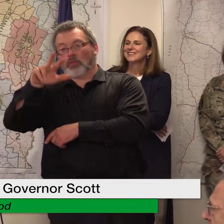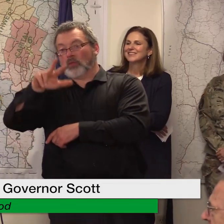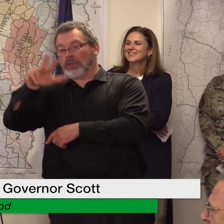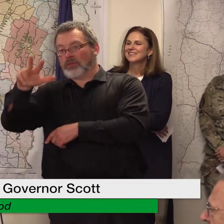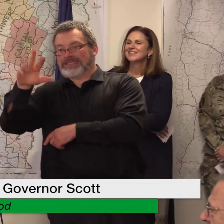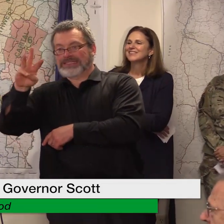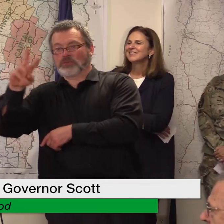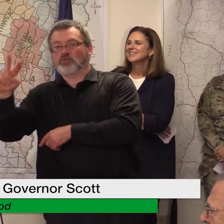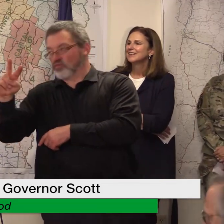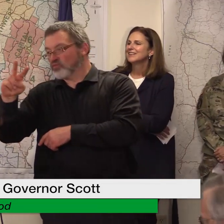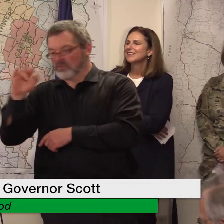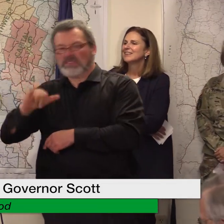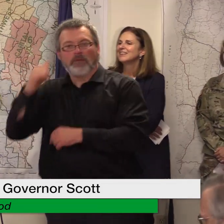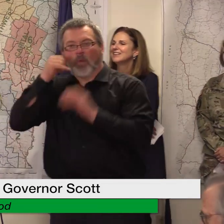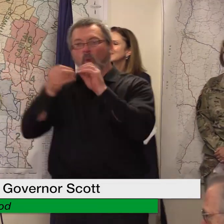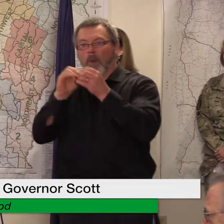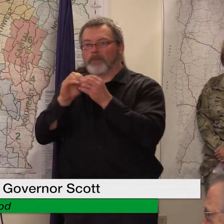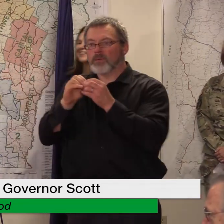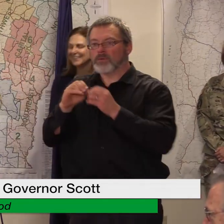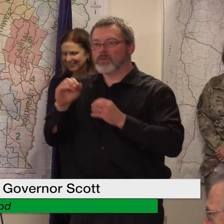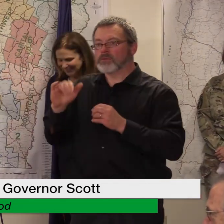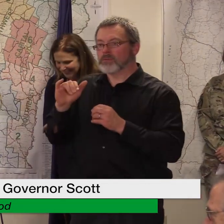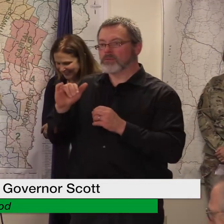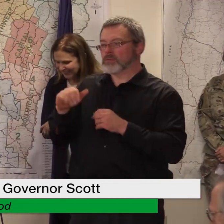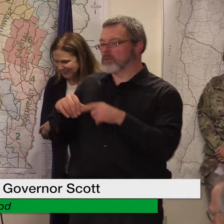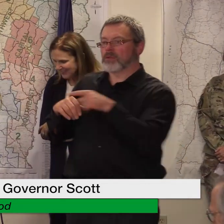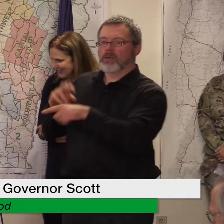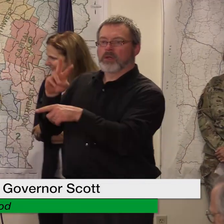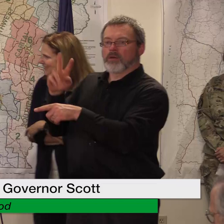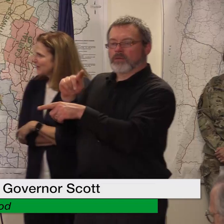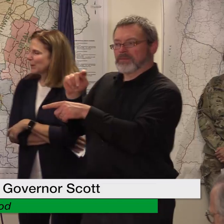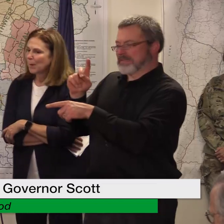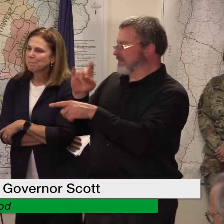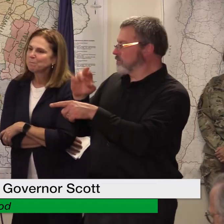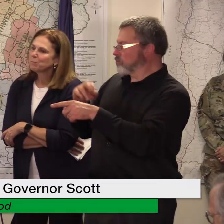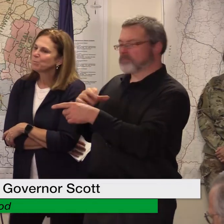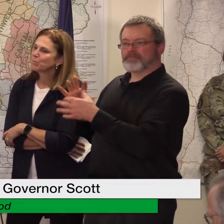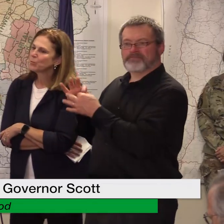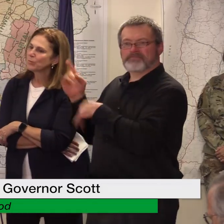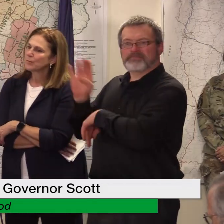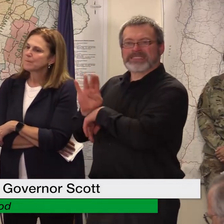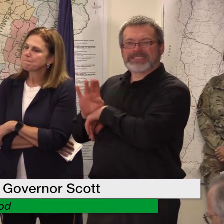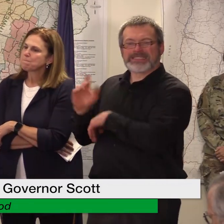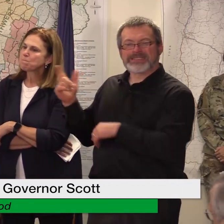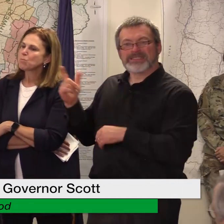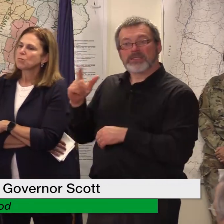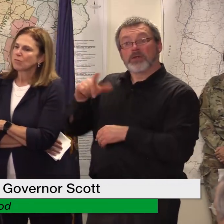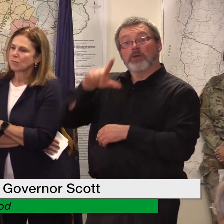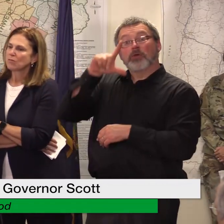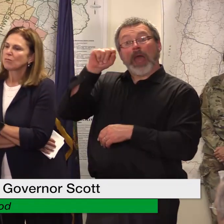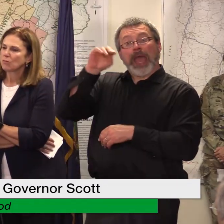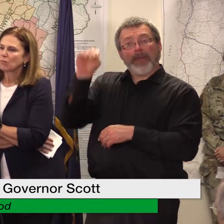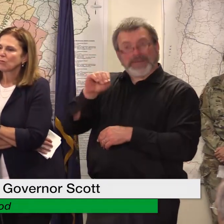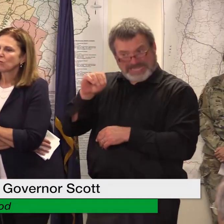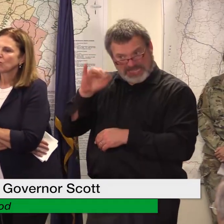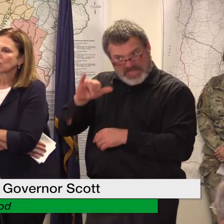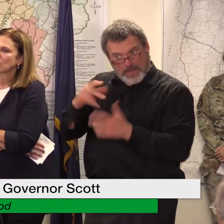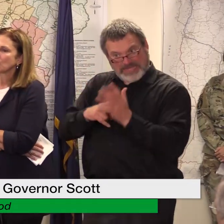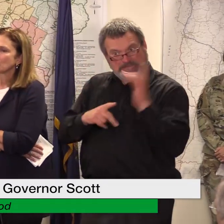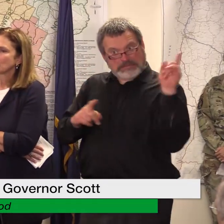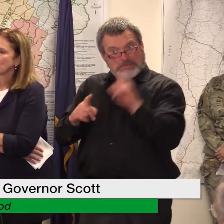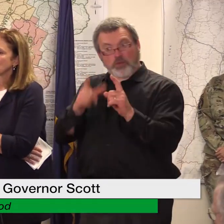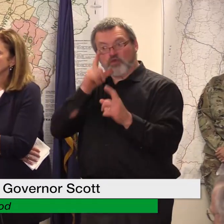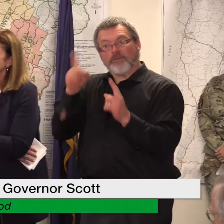commissioner goldstein i can't believe i forgot to ask this question the 20 million dollar grant program is that first come first serve or is there going be an application